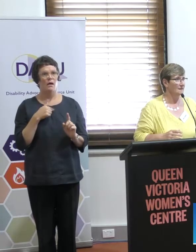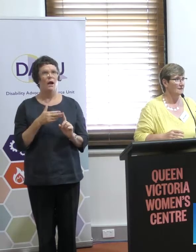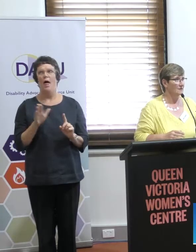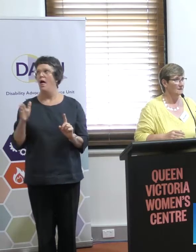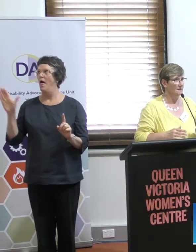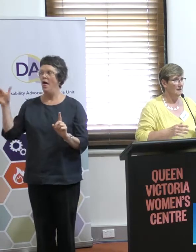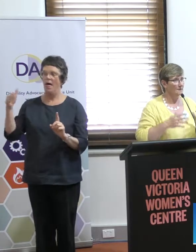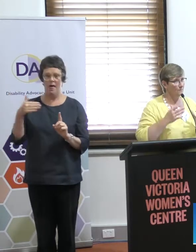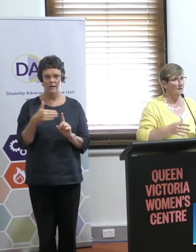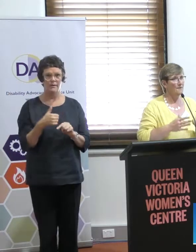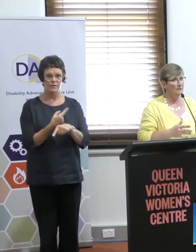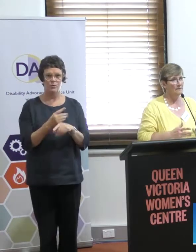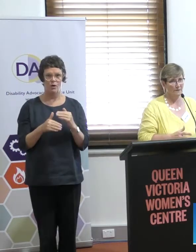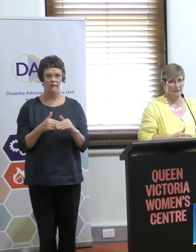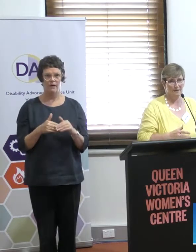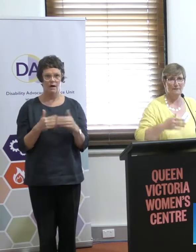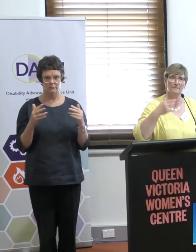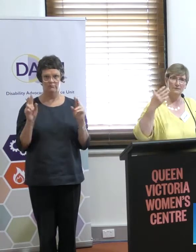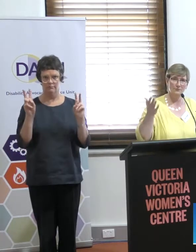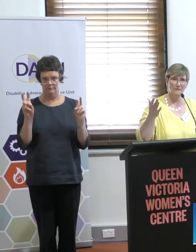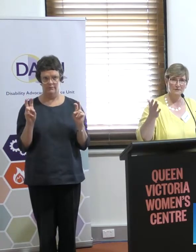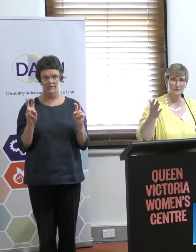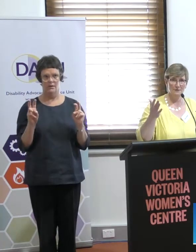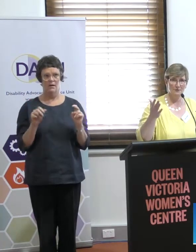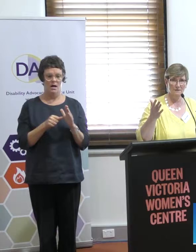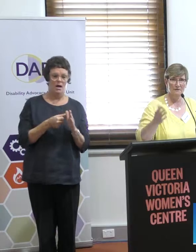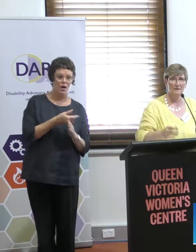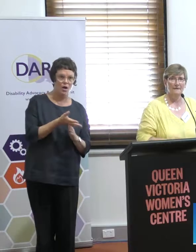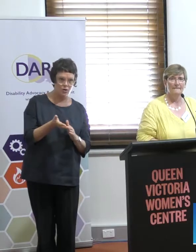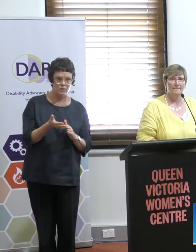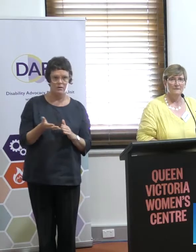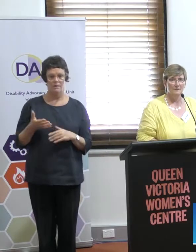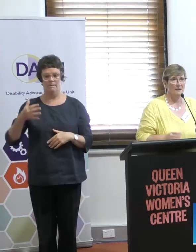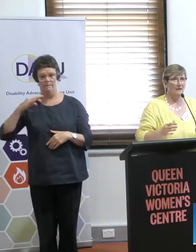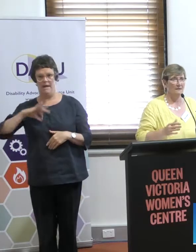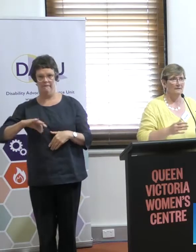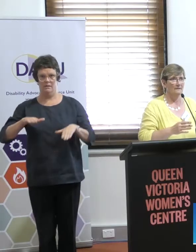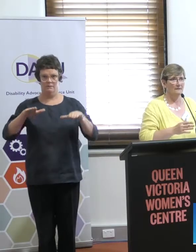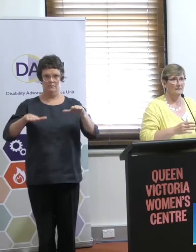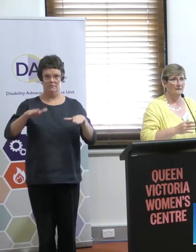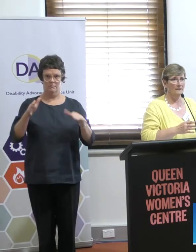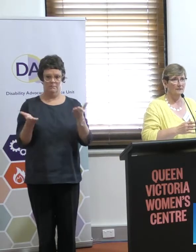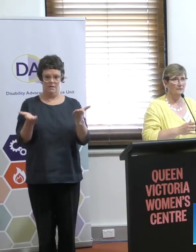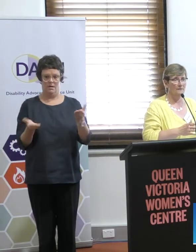analysis is just... It's one useful thing to be able to show these politicians to say,